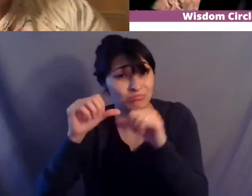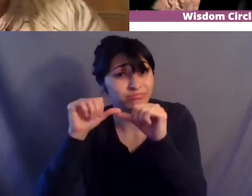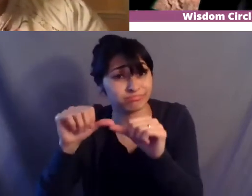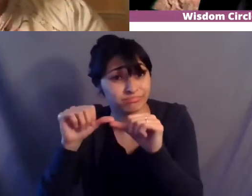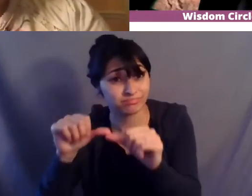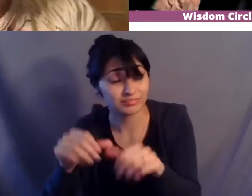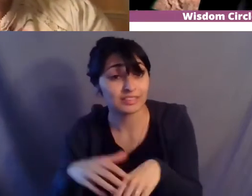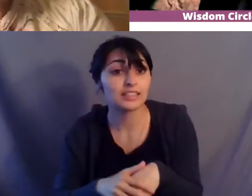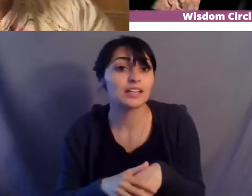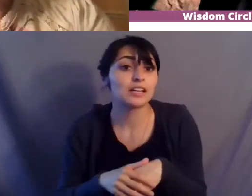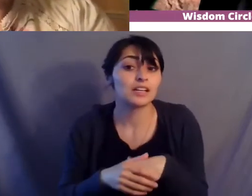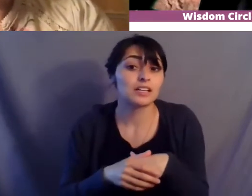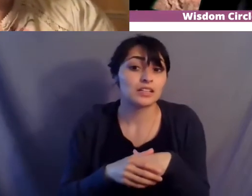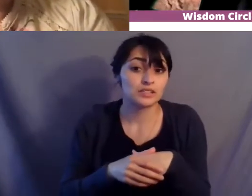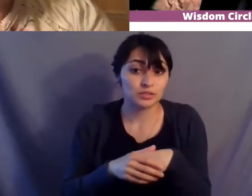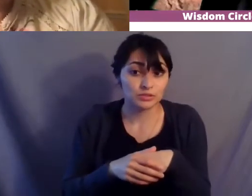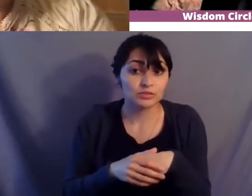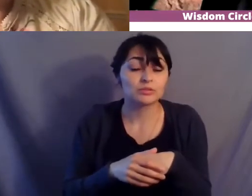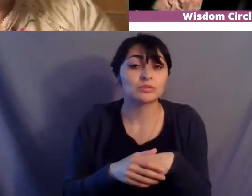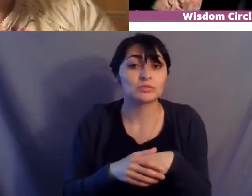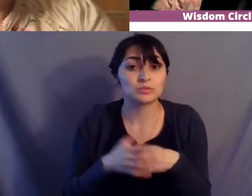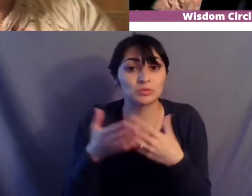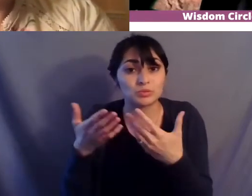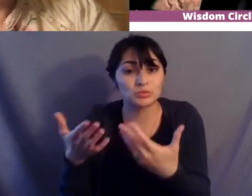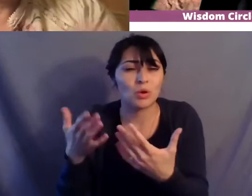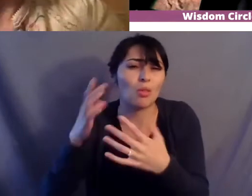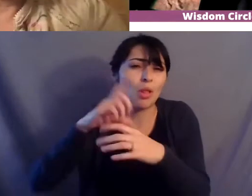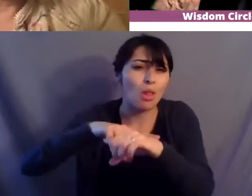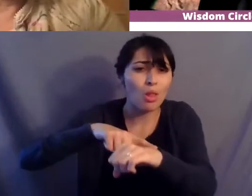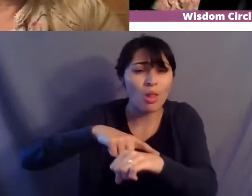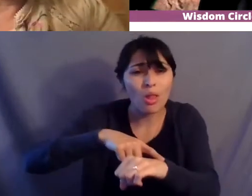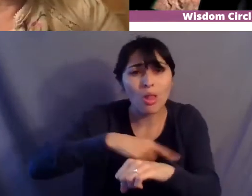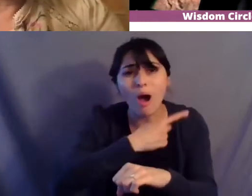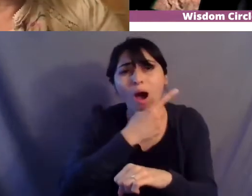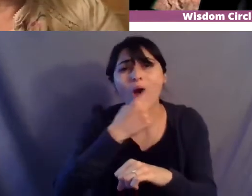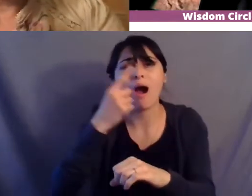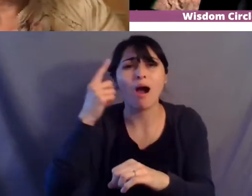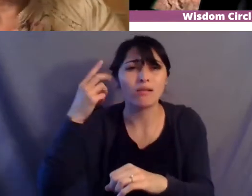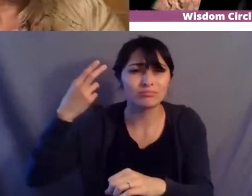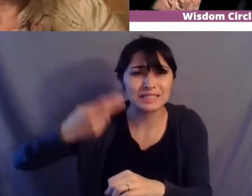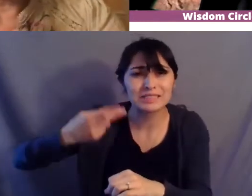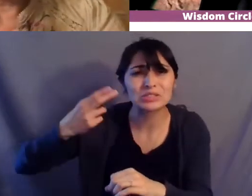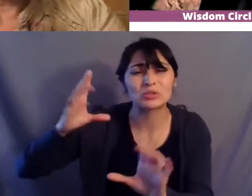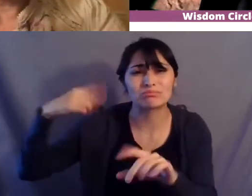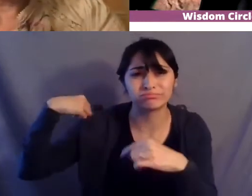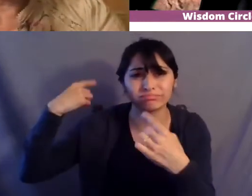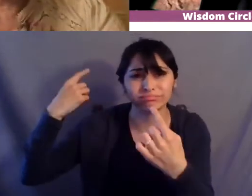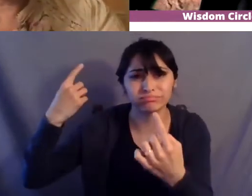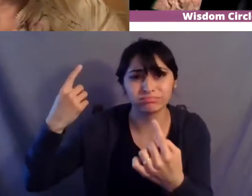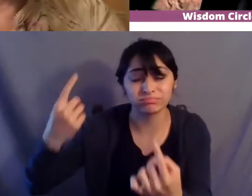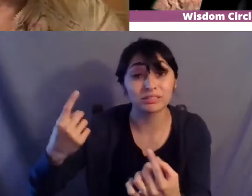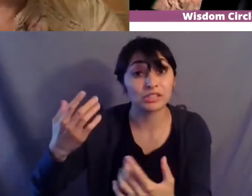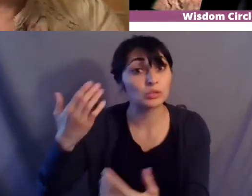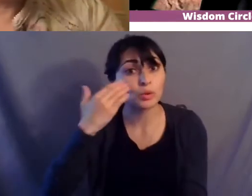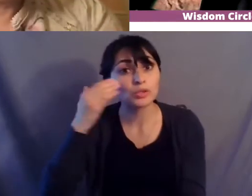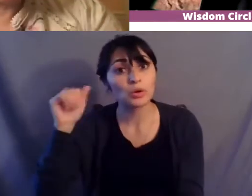really you know there's there's this long long history about you know even on the atlantic it's even um you know when you